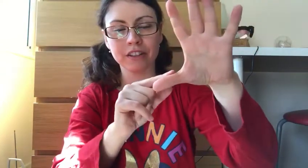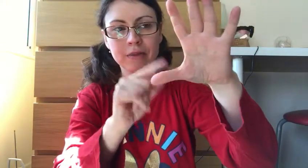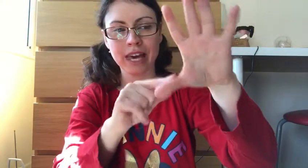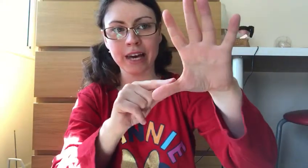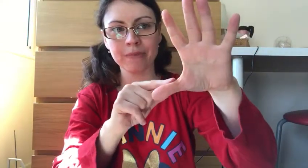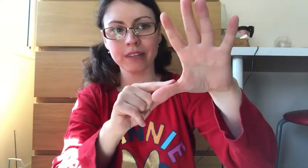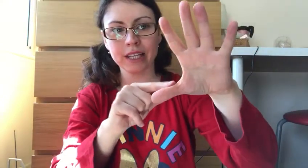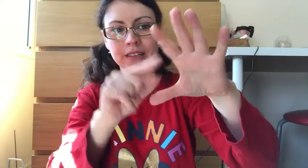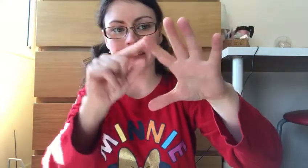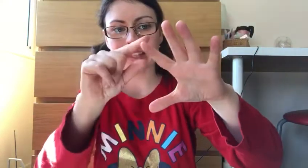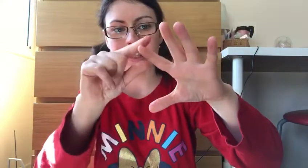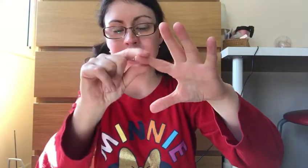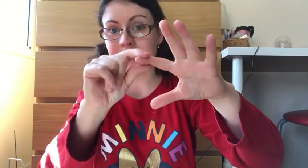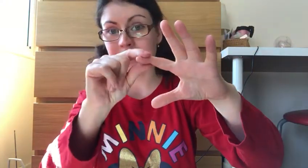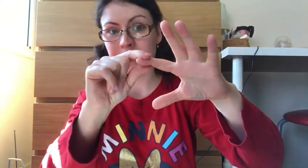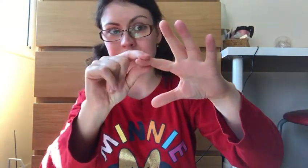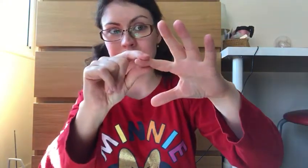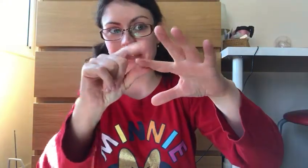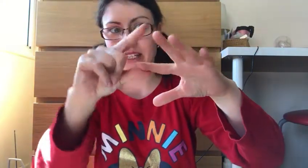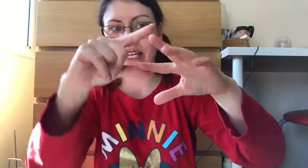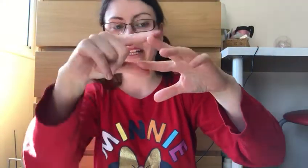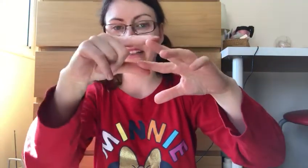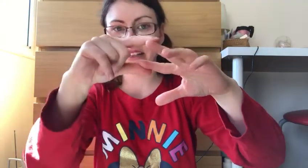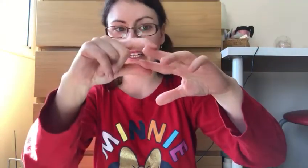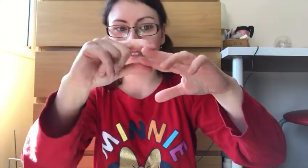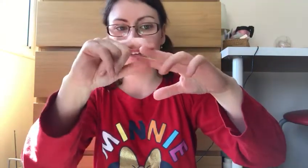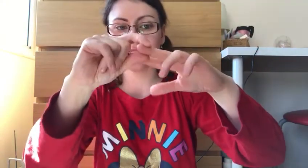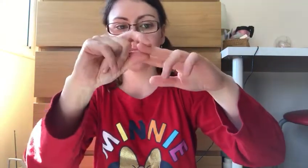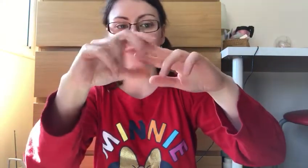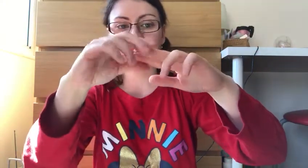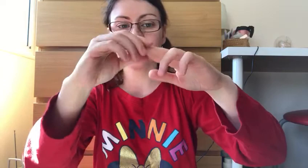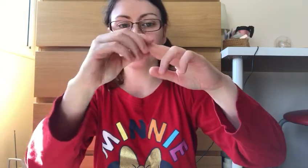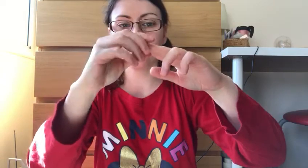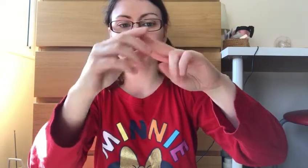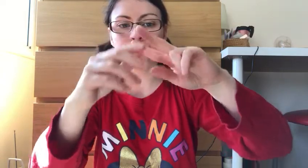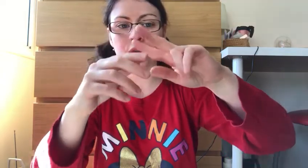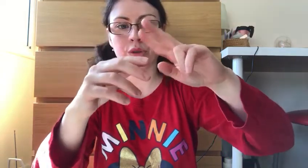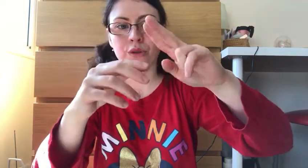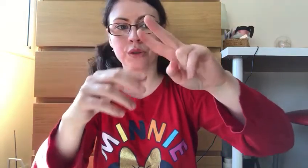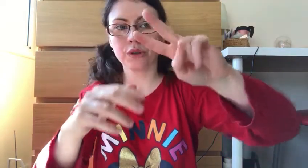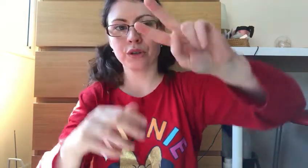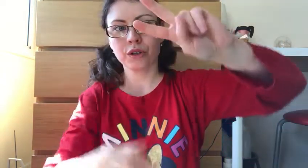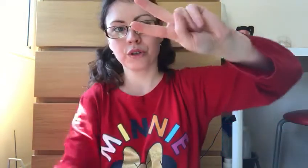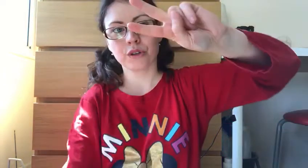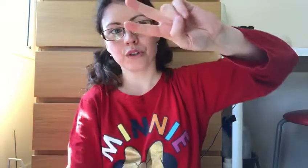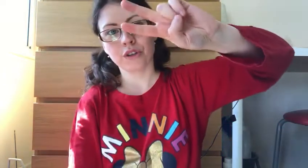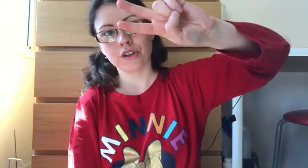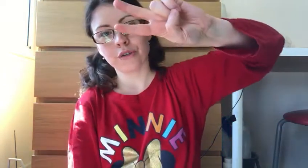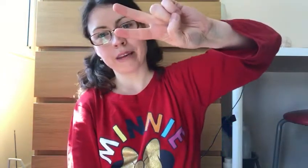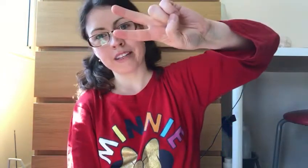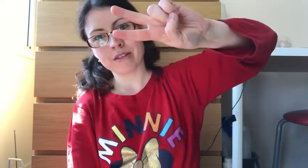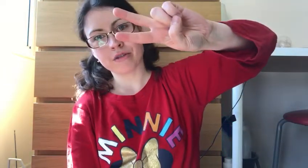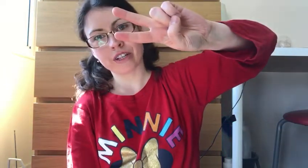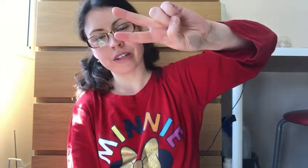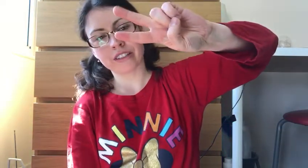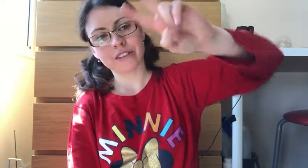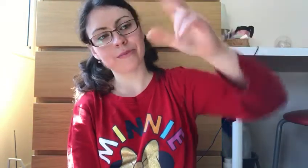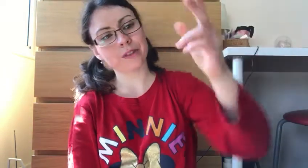going to be here. Then the next index finger and the next finger, those two, you'll make them into a triangle. So